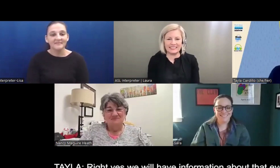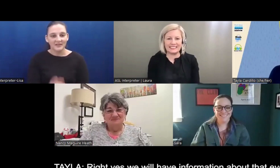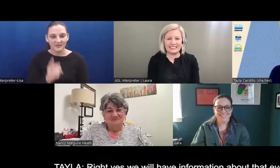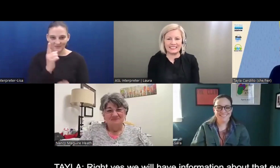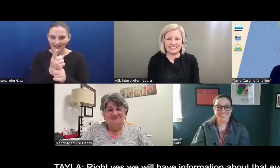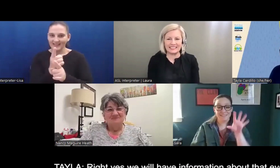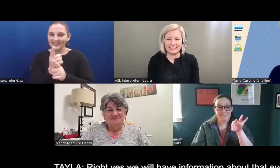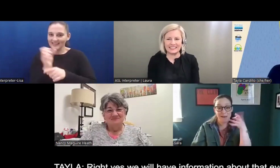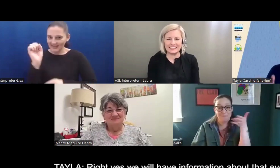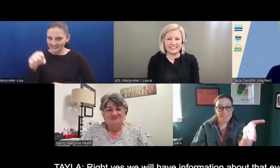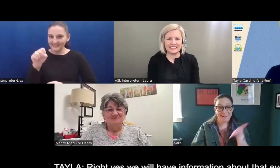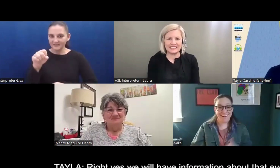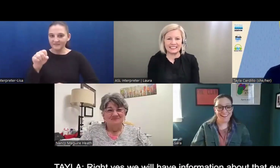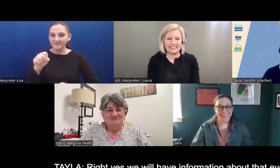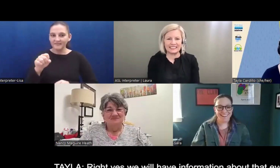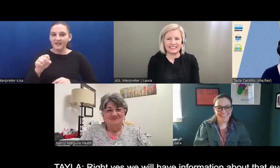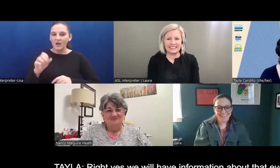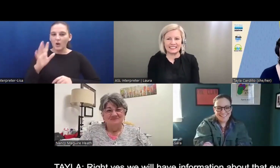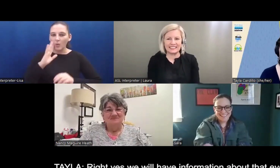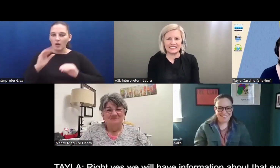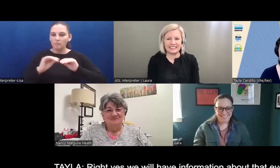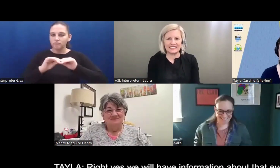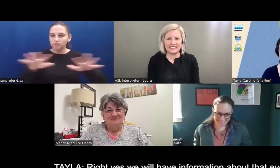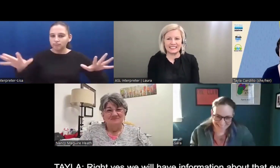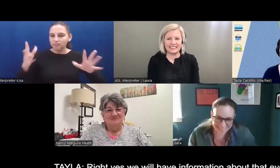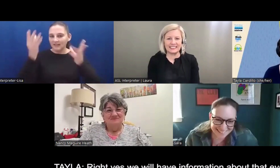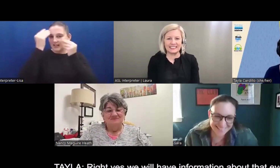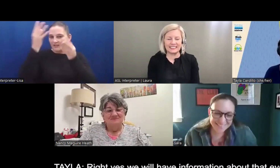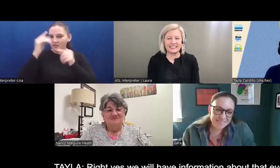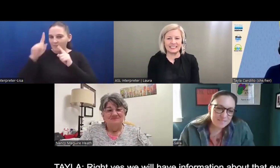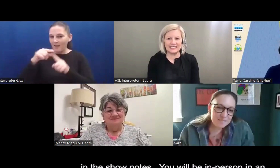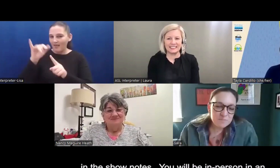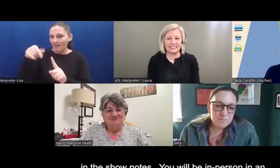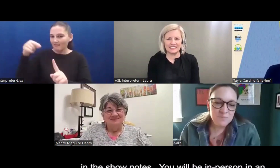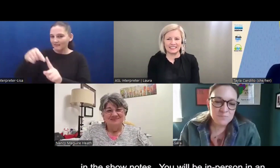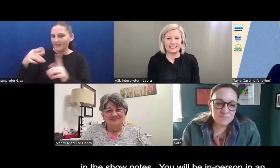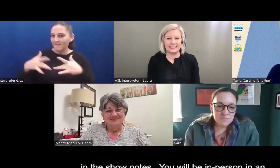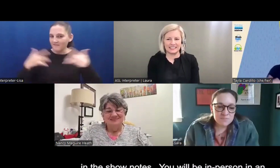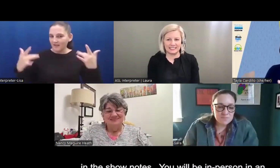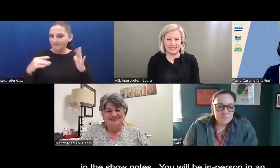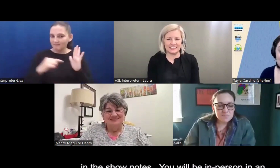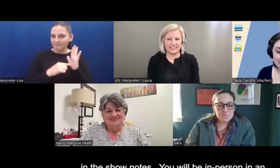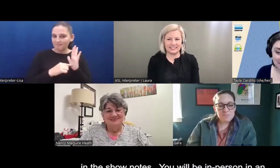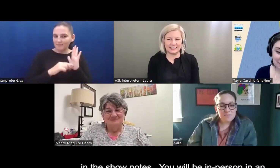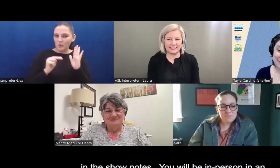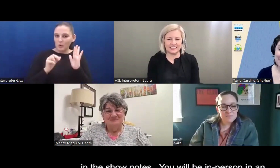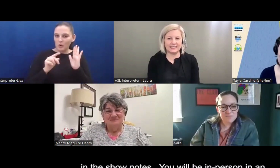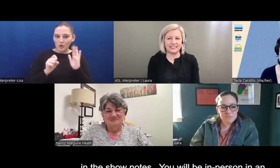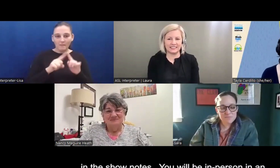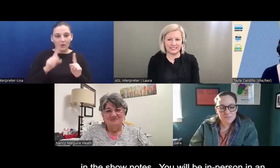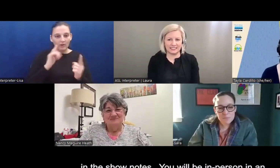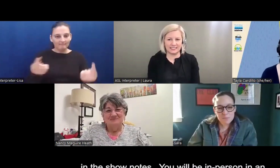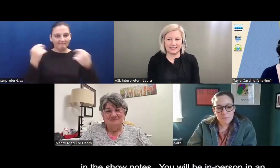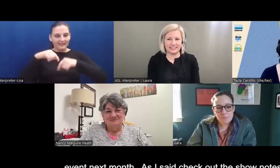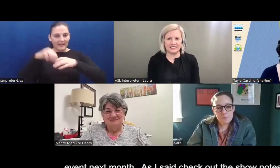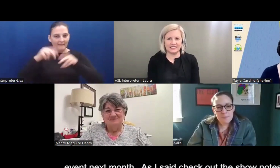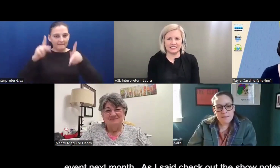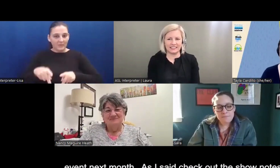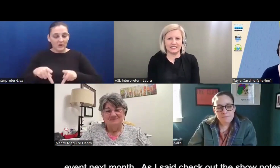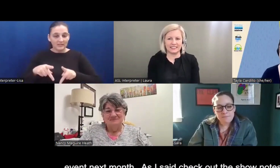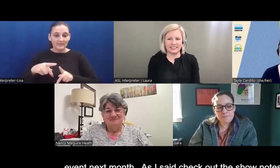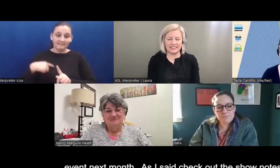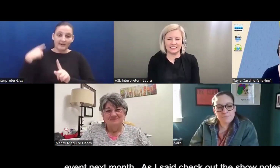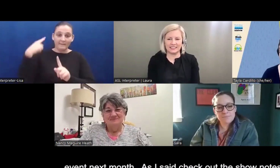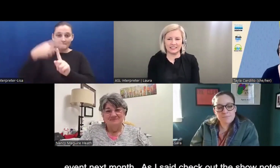Yes. So, uh, we will have information about that event in the show notes. But yes, you'll be in person in an event next month.